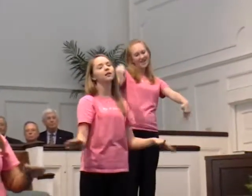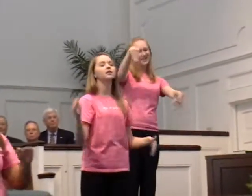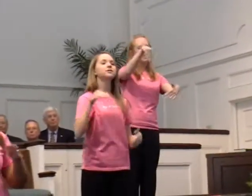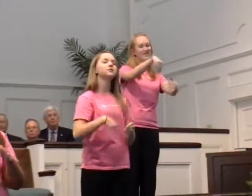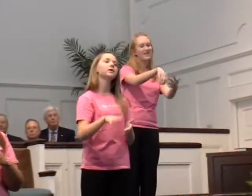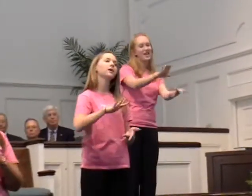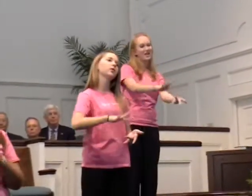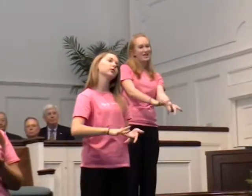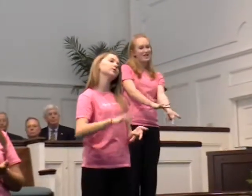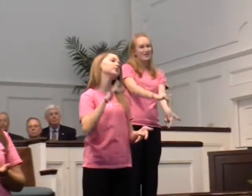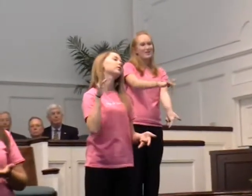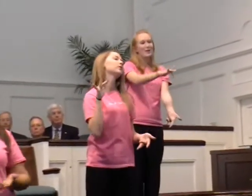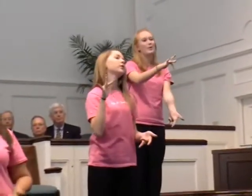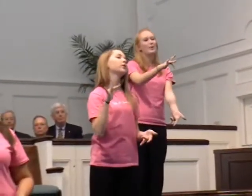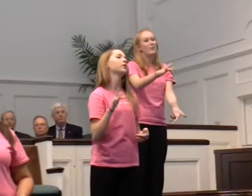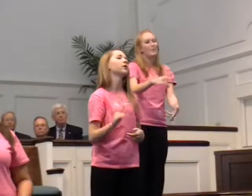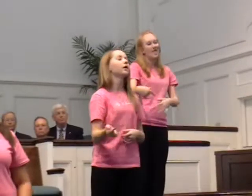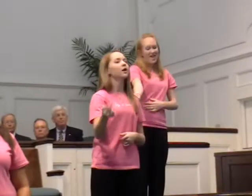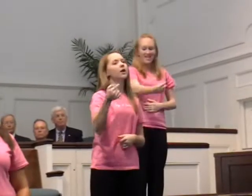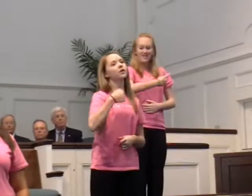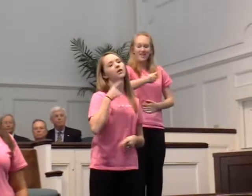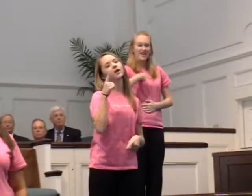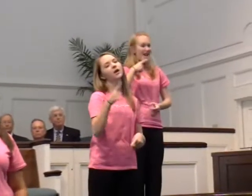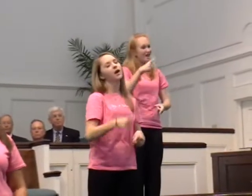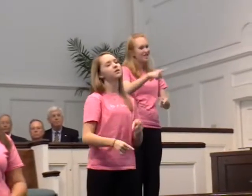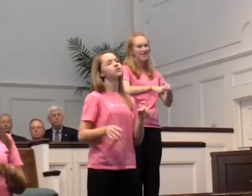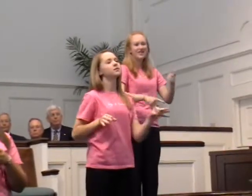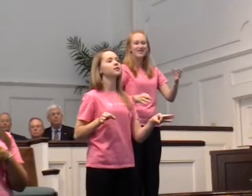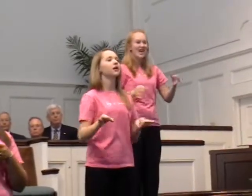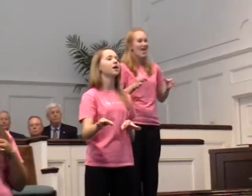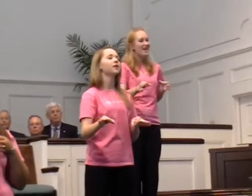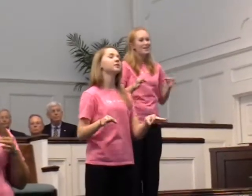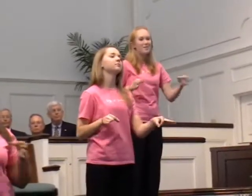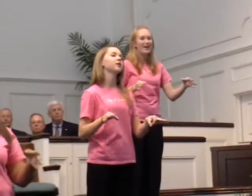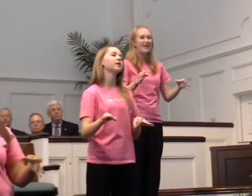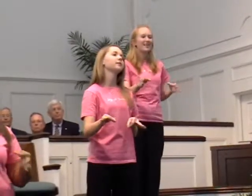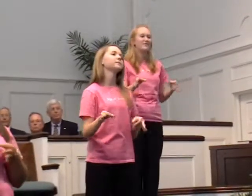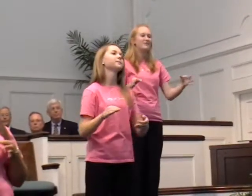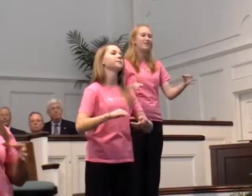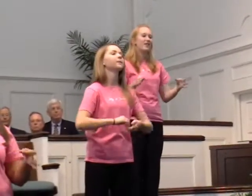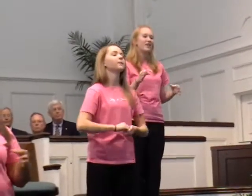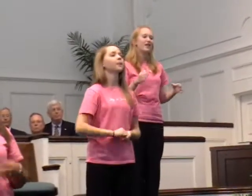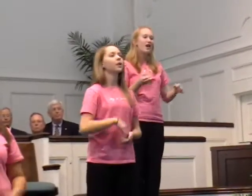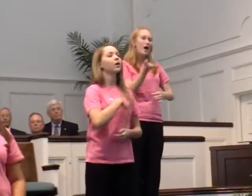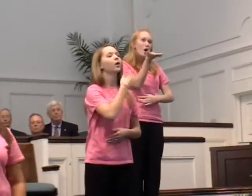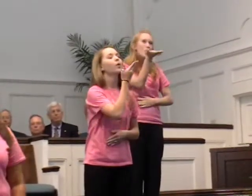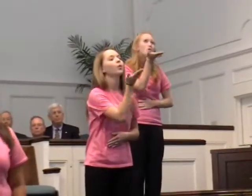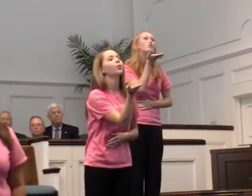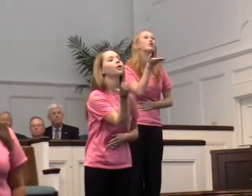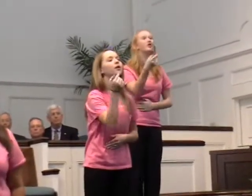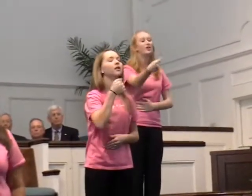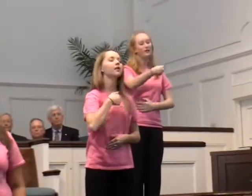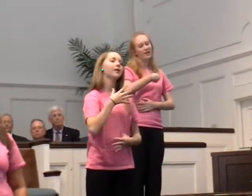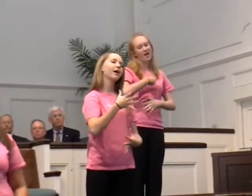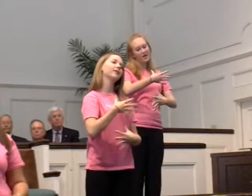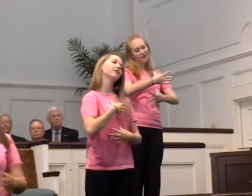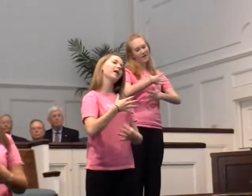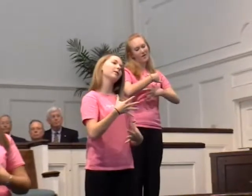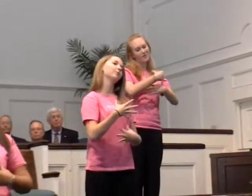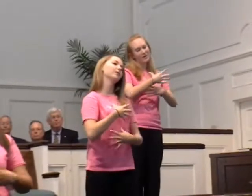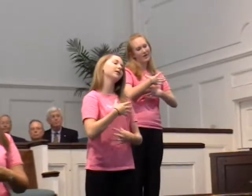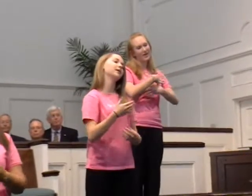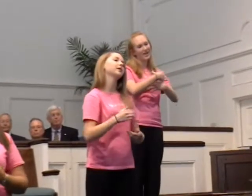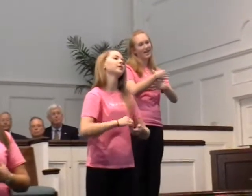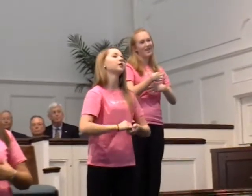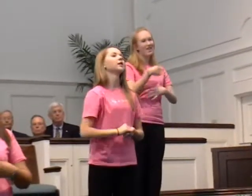silence in the soul that I just can't explain. There's a breath of life